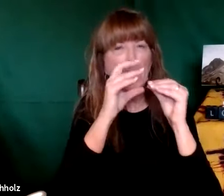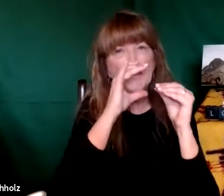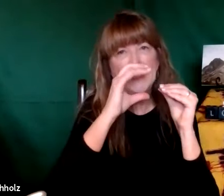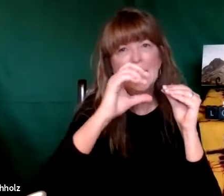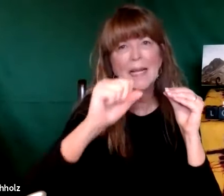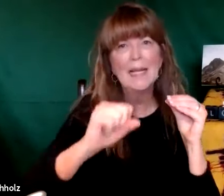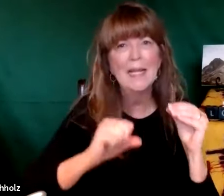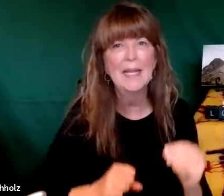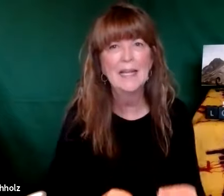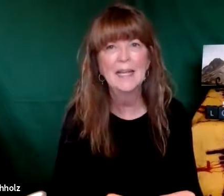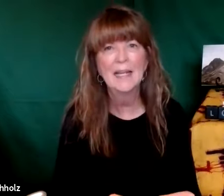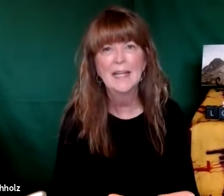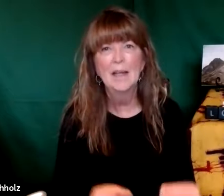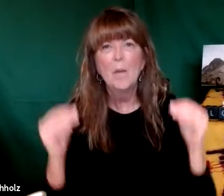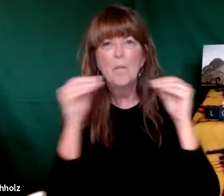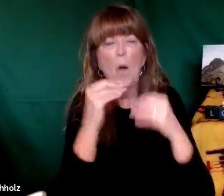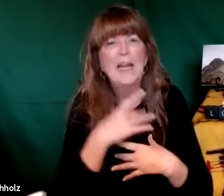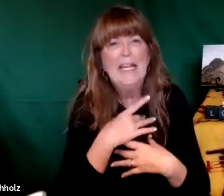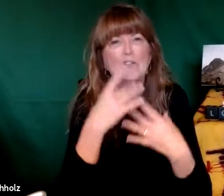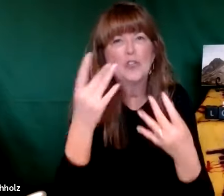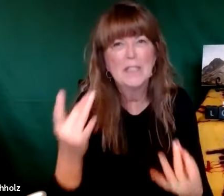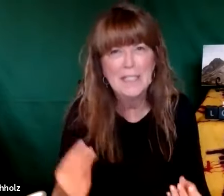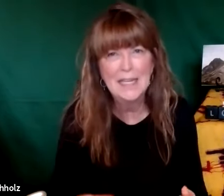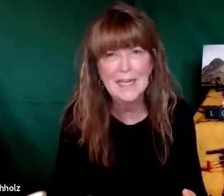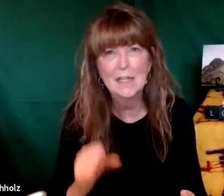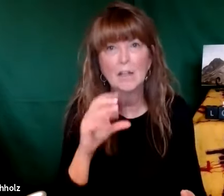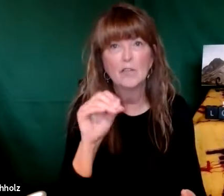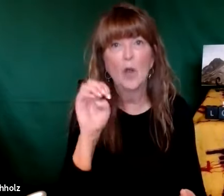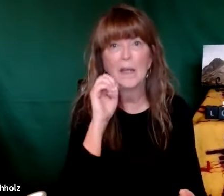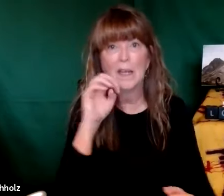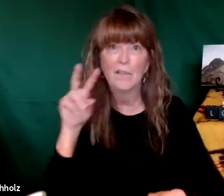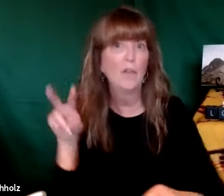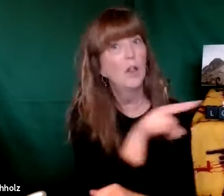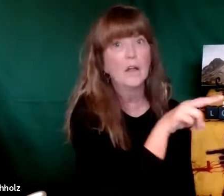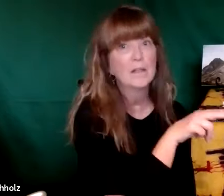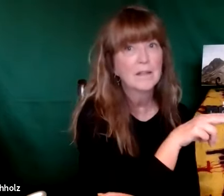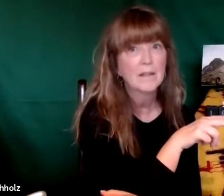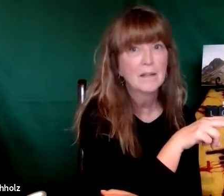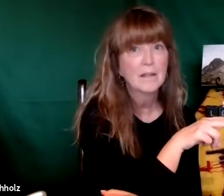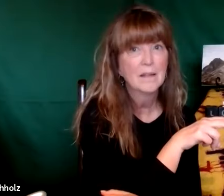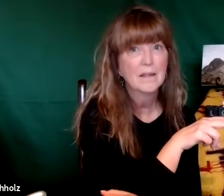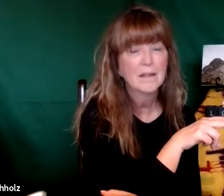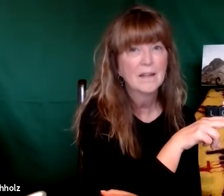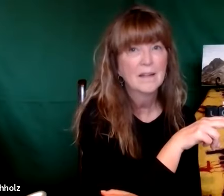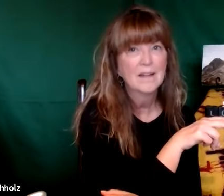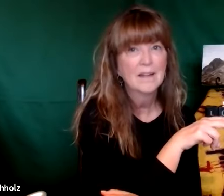the voice of the satan was more intriguing more interesting and so eve